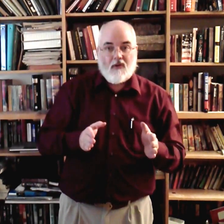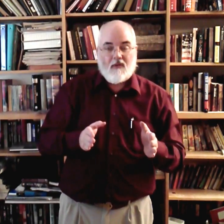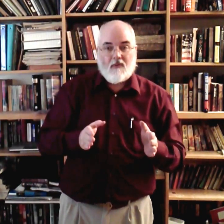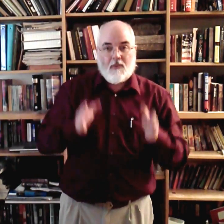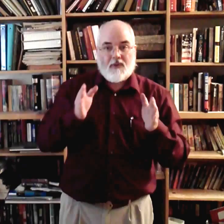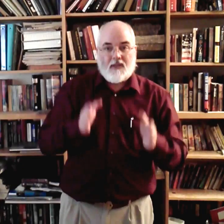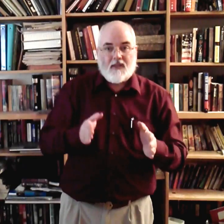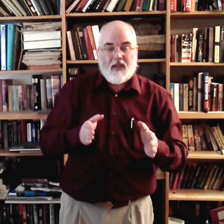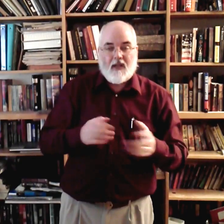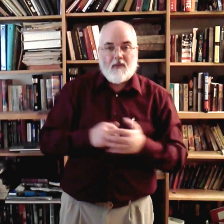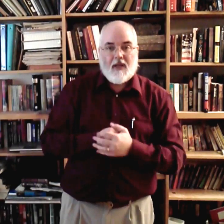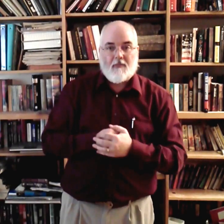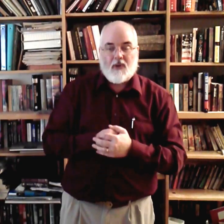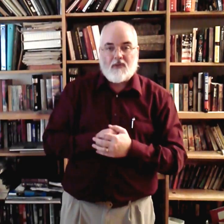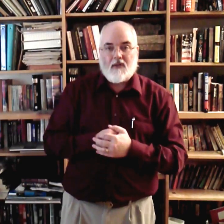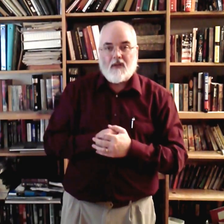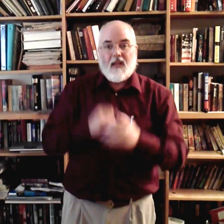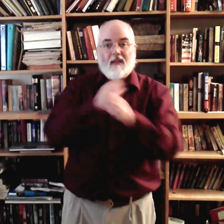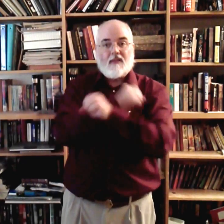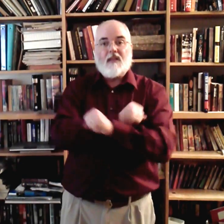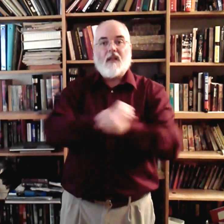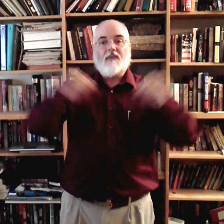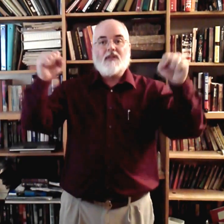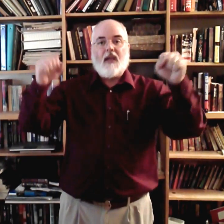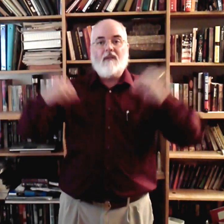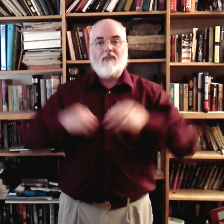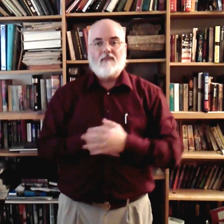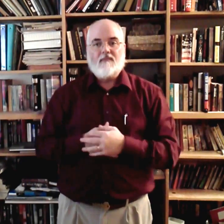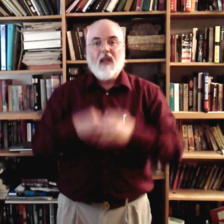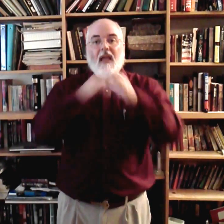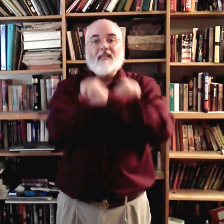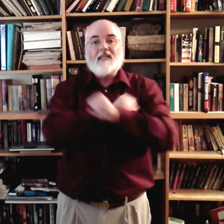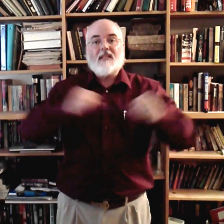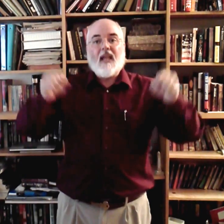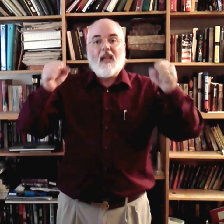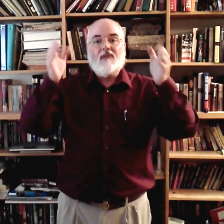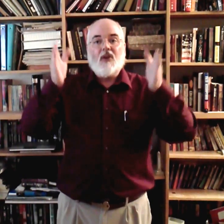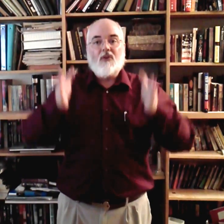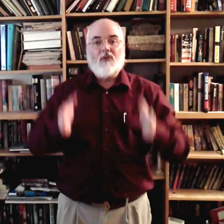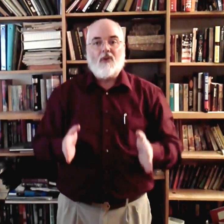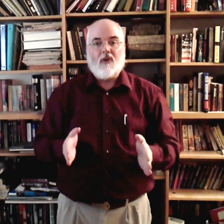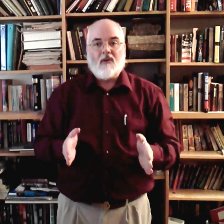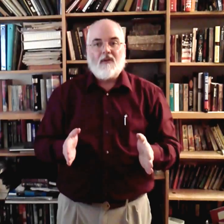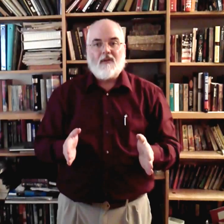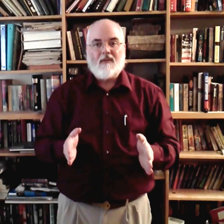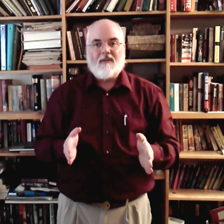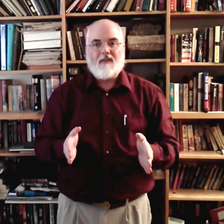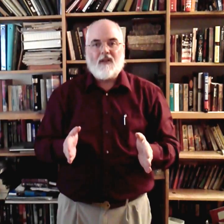We put this at the end to make it a person. This is the sign for save. Savior. Alright?